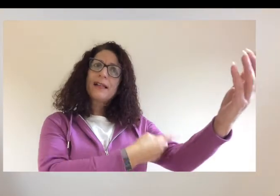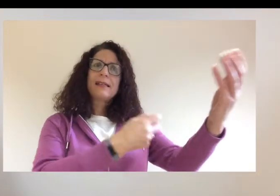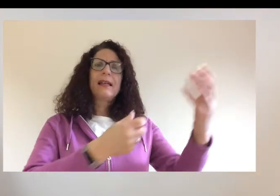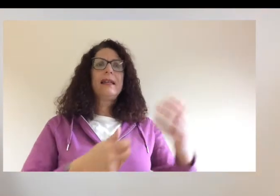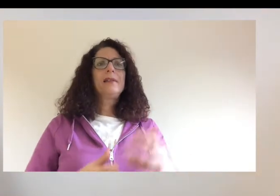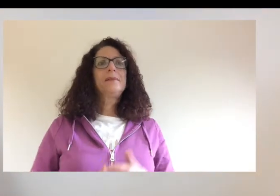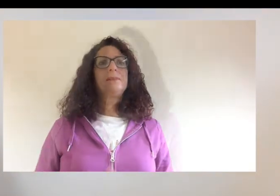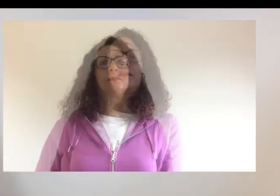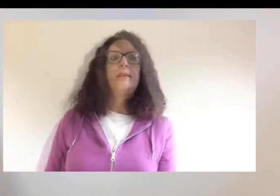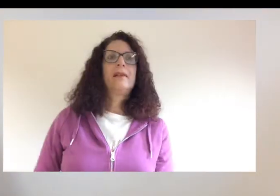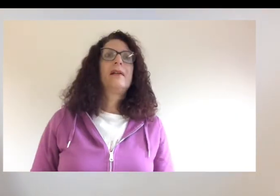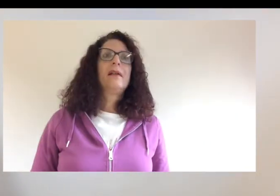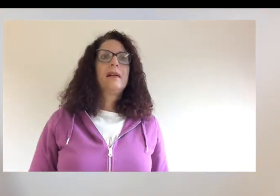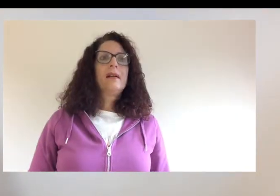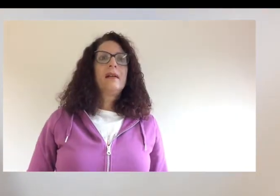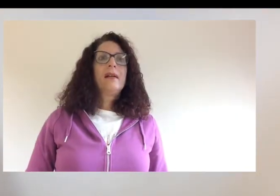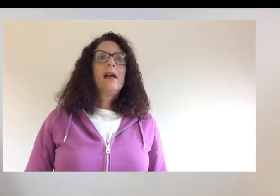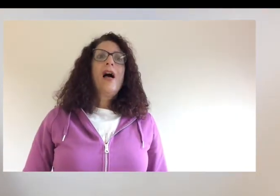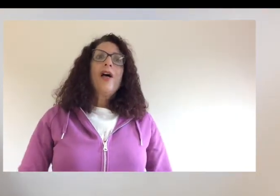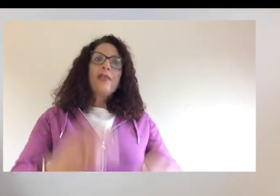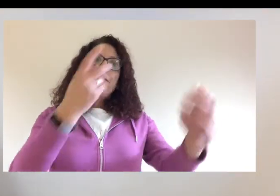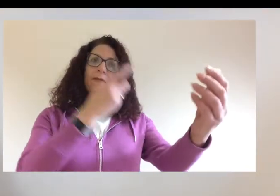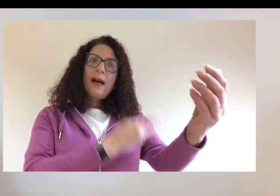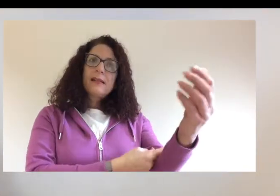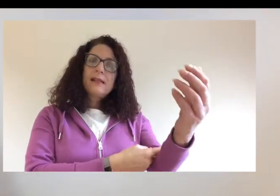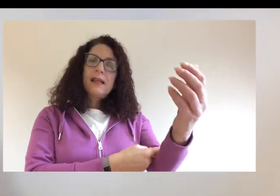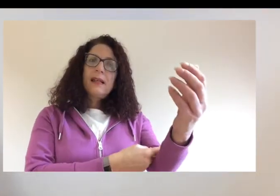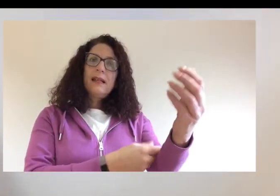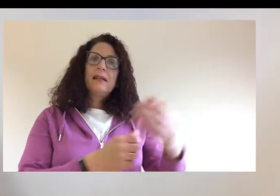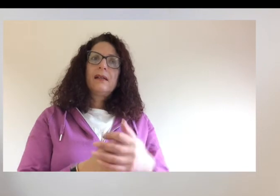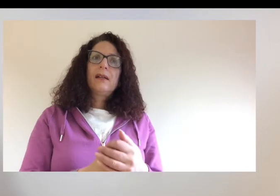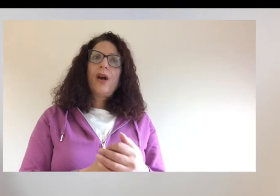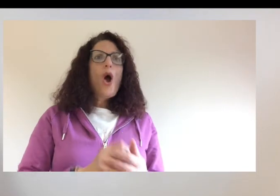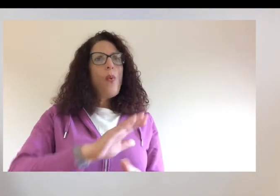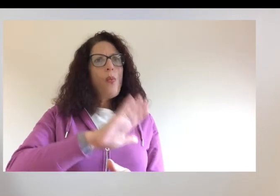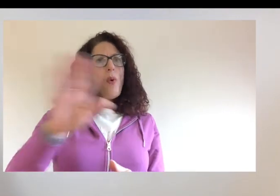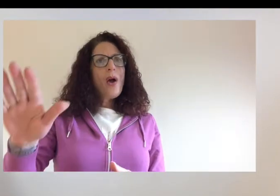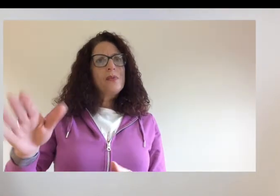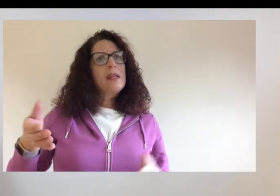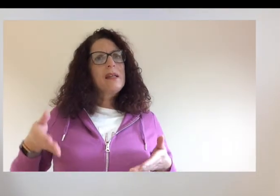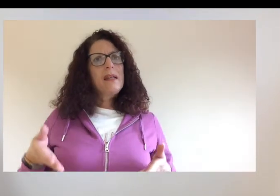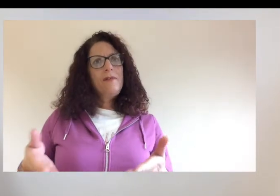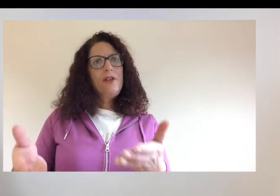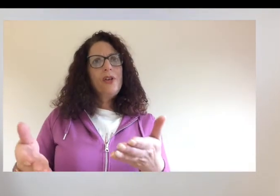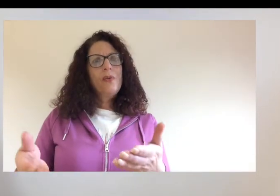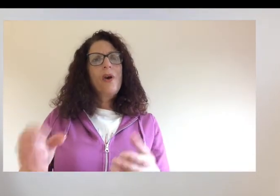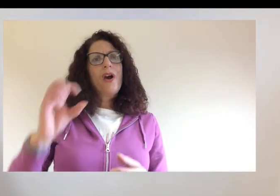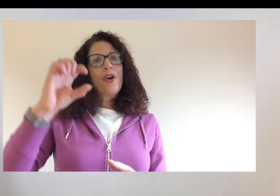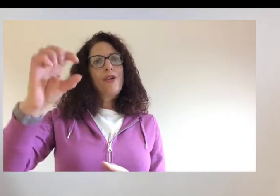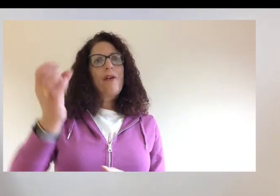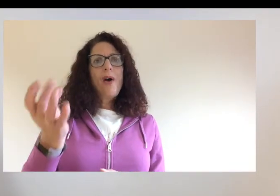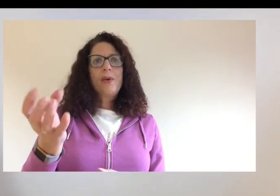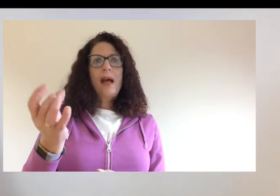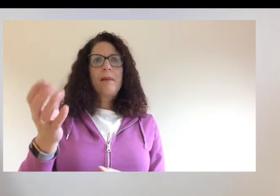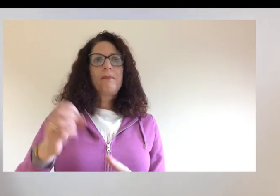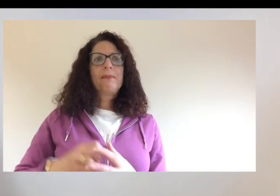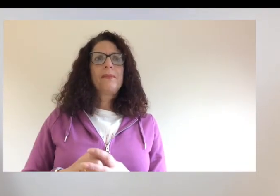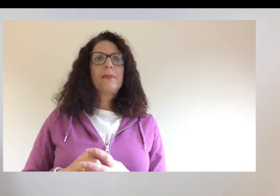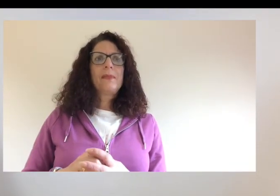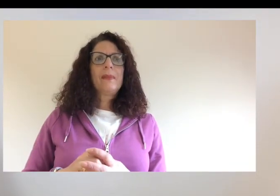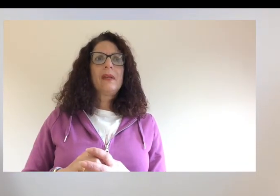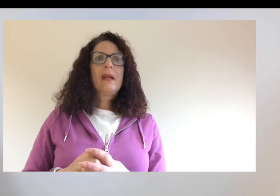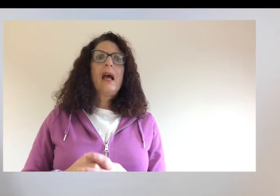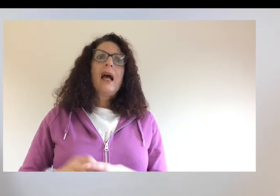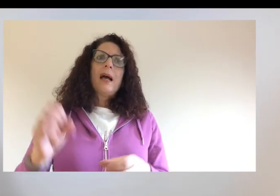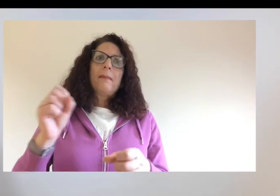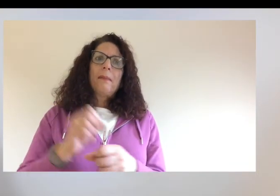The vaccine can't give you coronavirus. It makes you less likely to get very